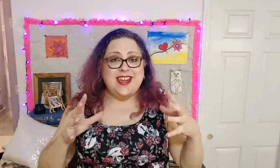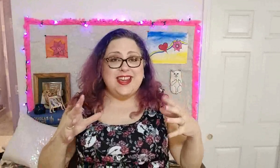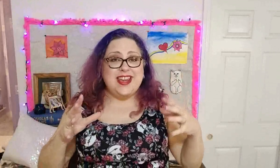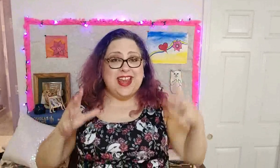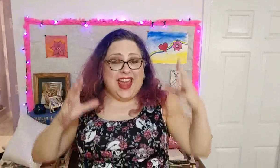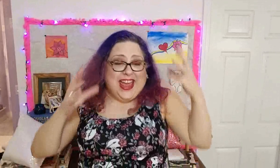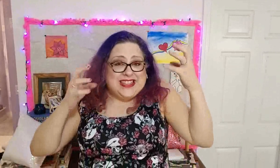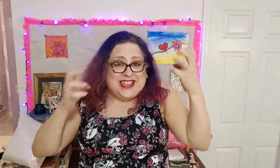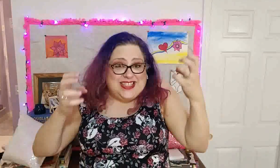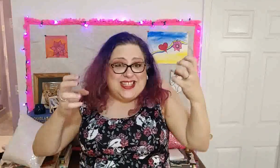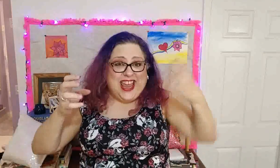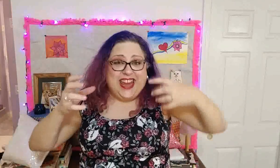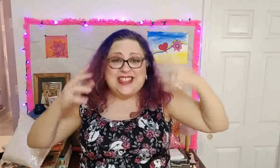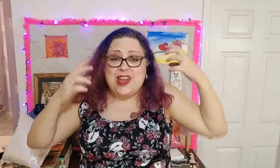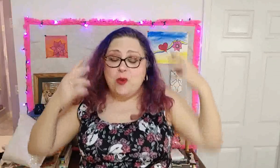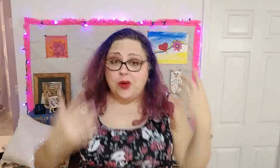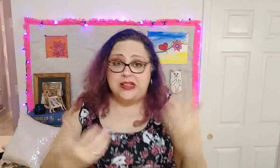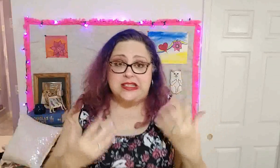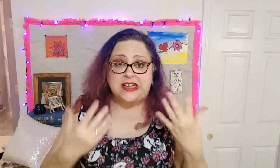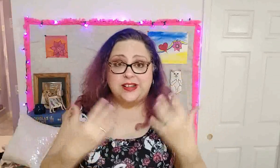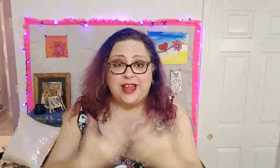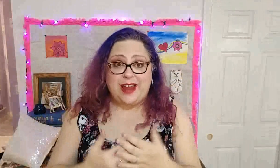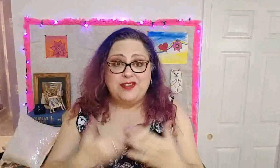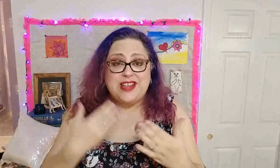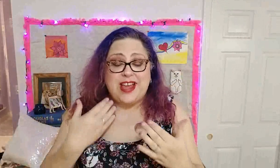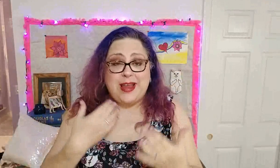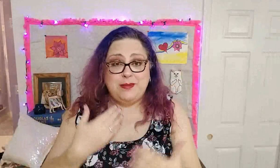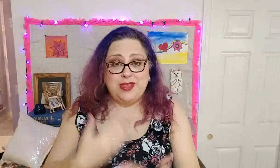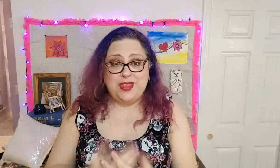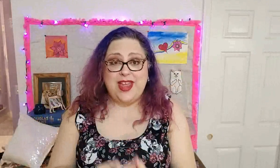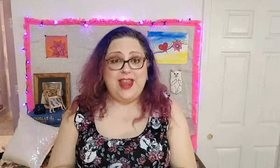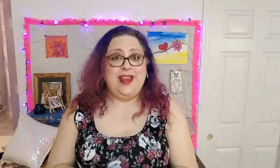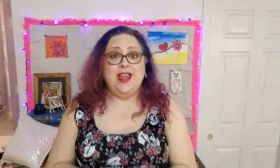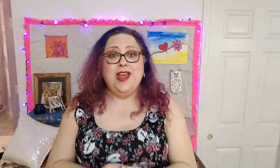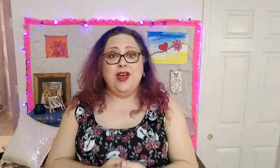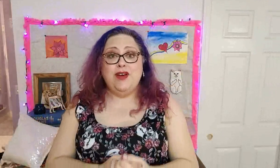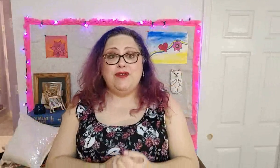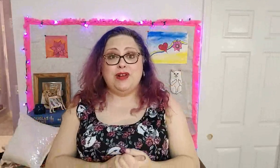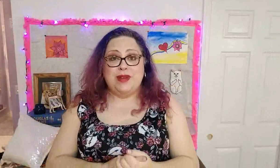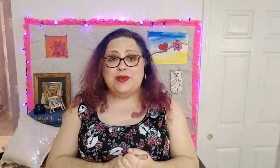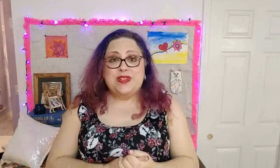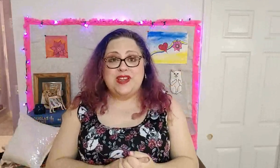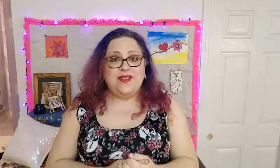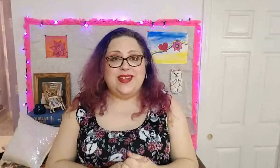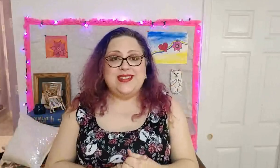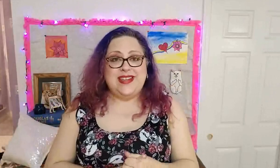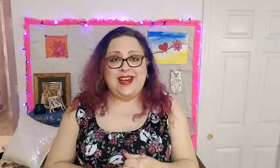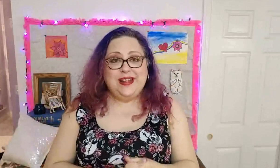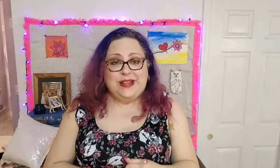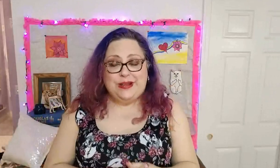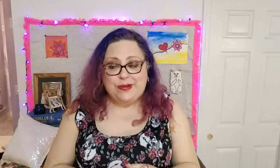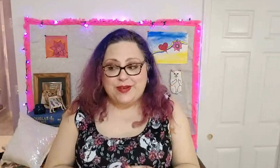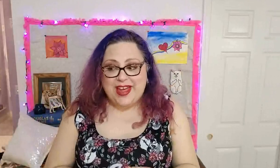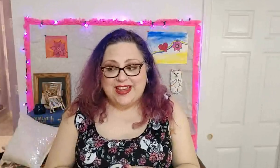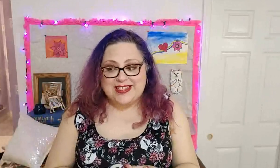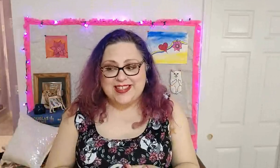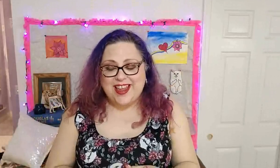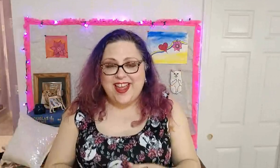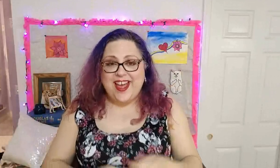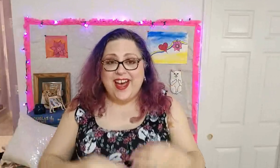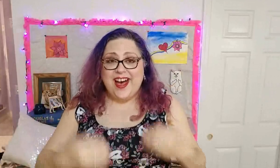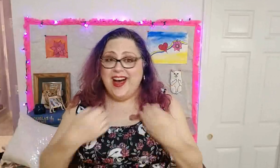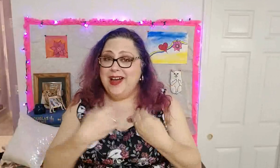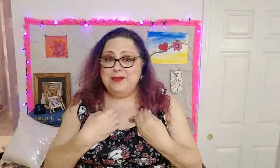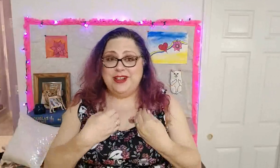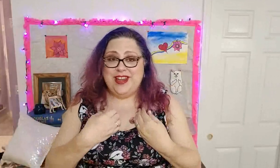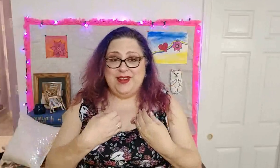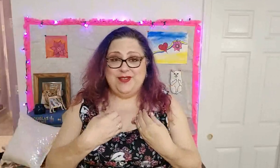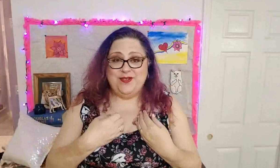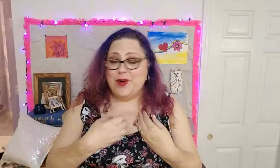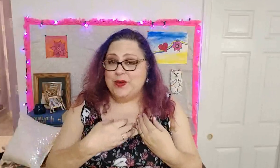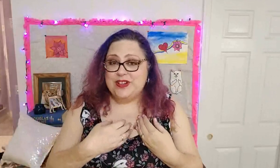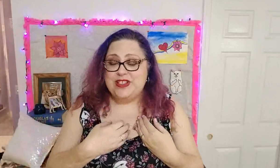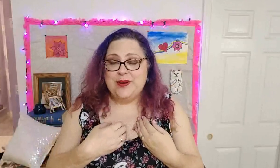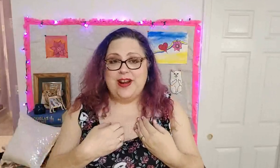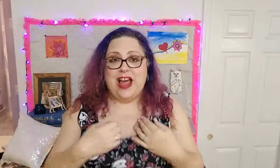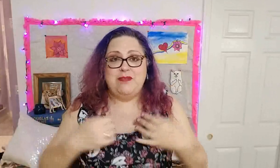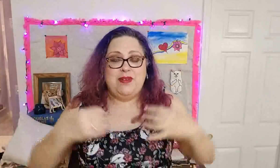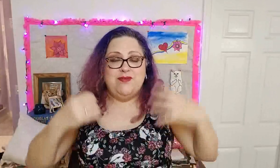This, as they say, is a once-in-a-lifetime thing for most of us in the U.S. I'm looking forward to it. I've been